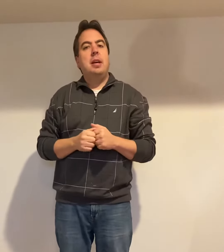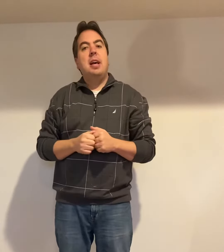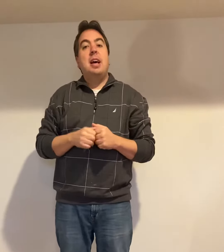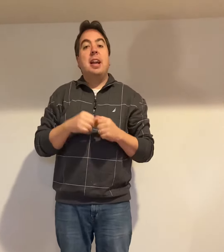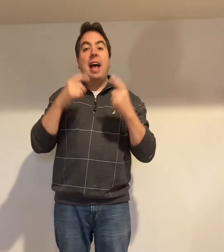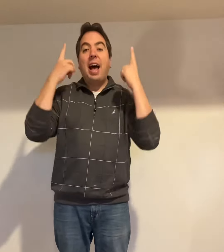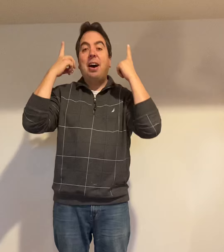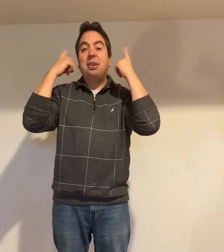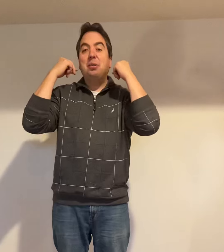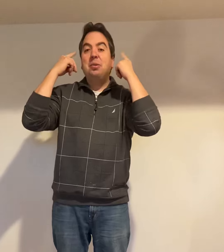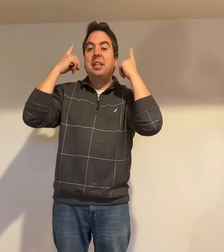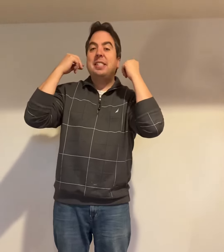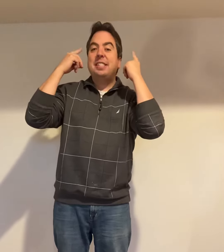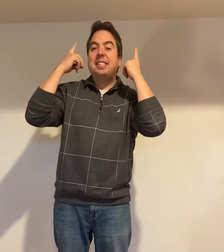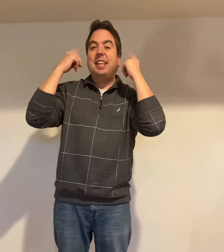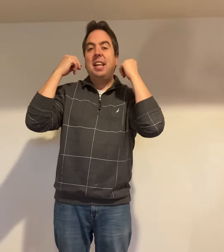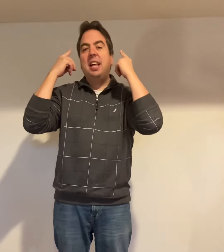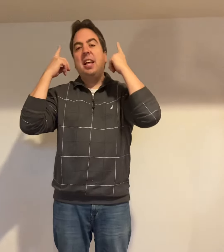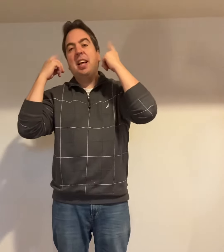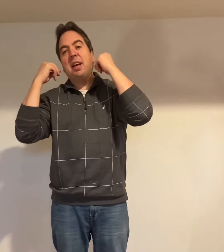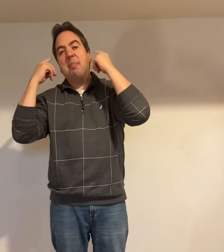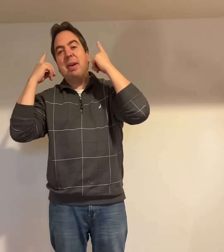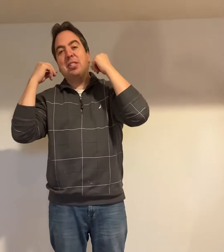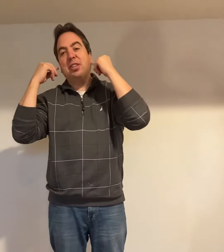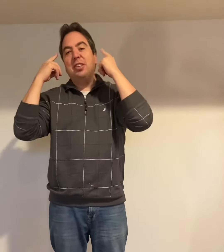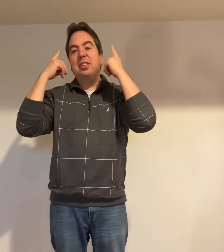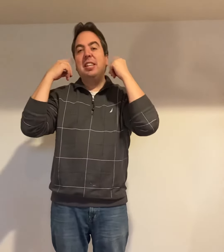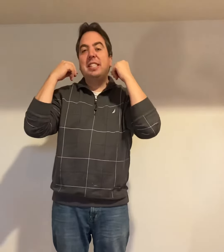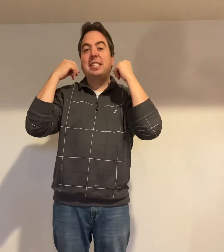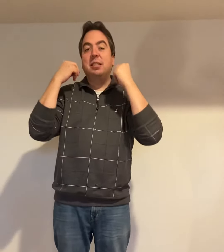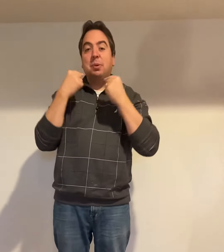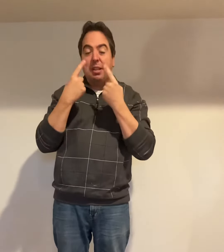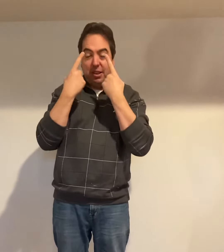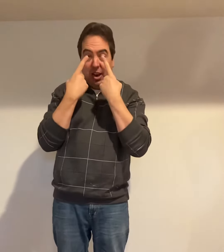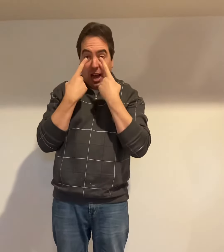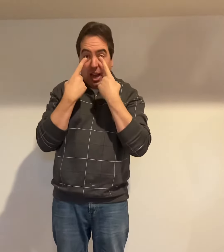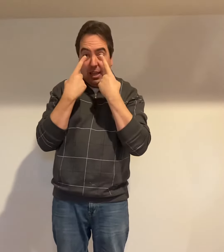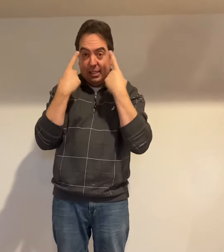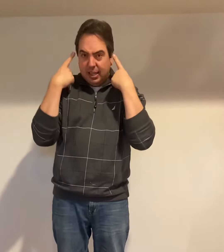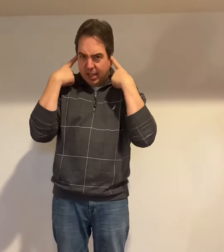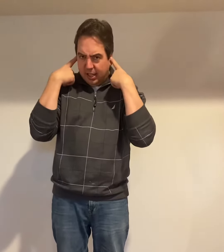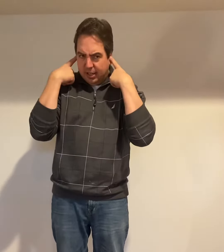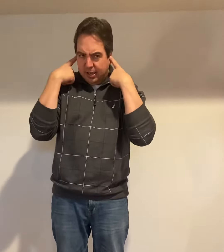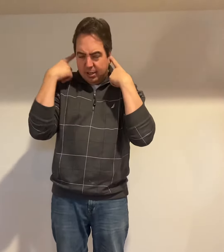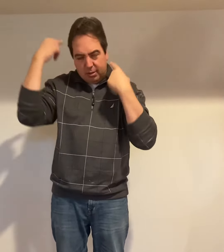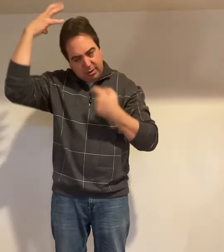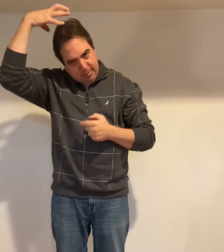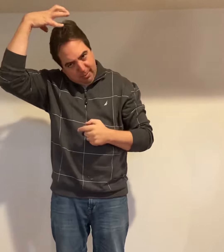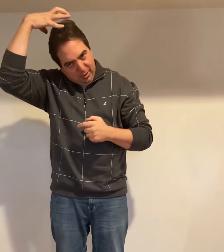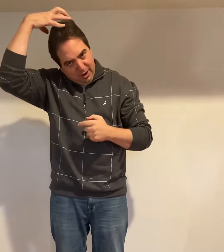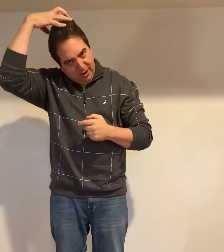Now you listen. Make sure you listen. With your eyes and ears, and brain.